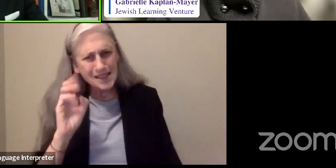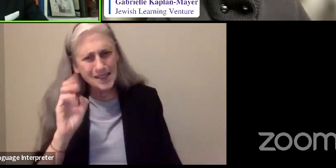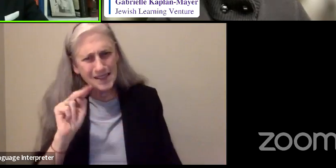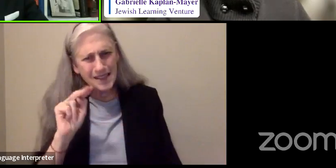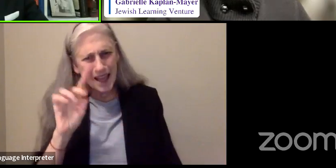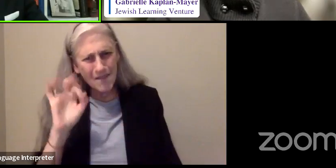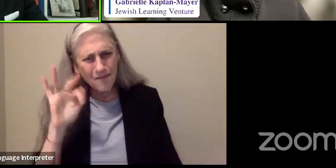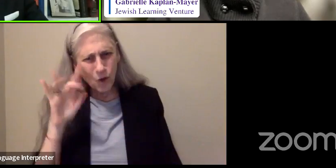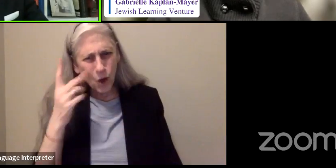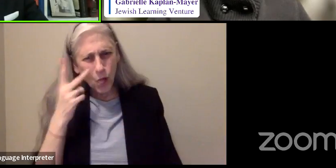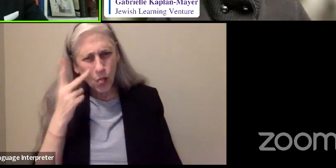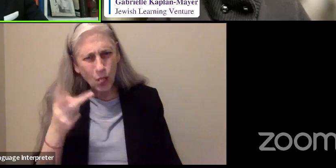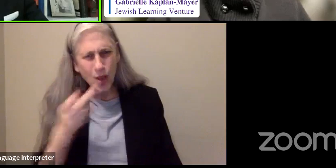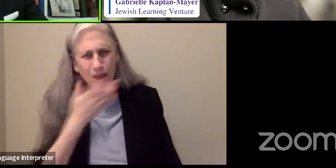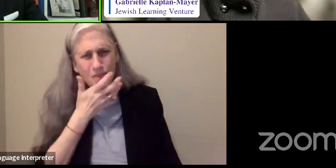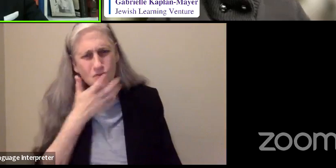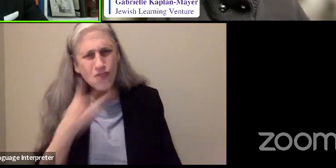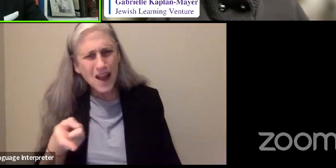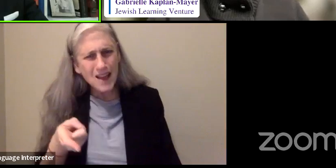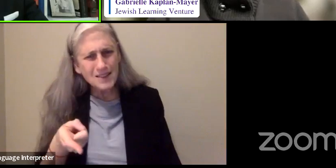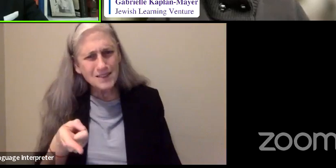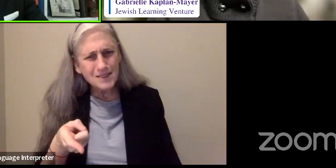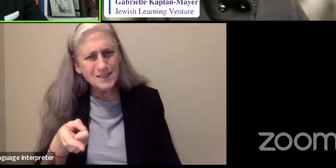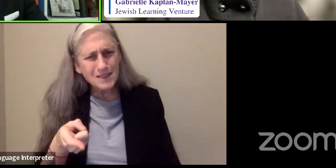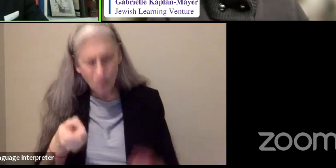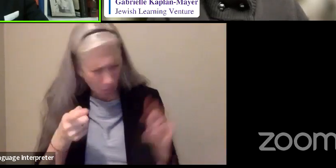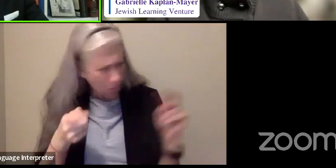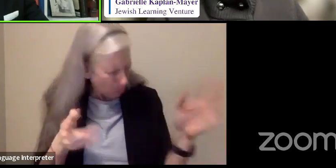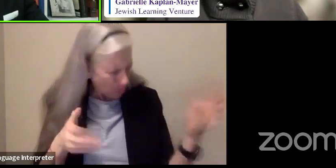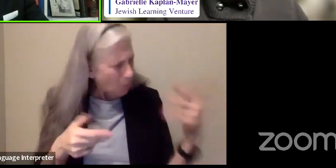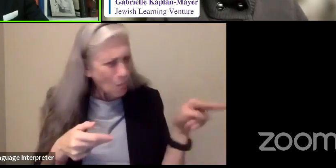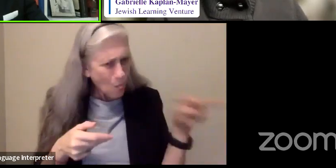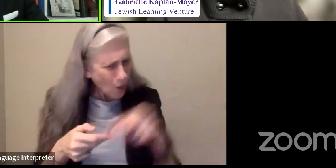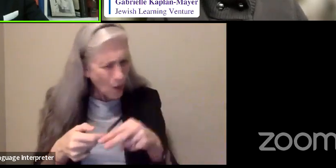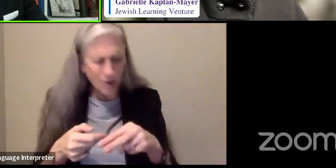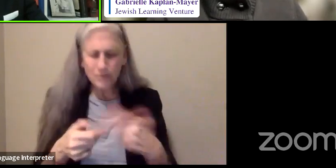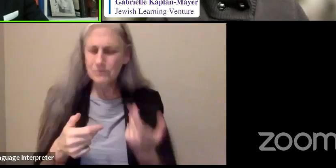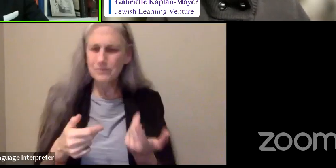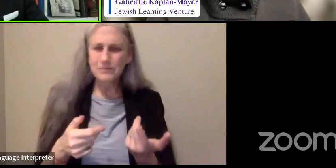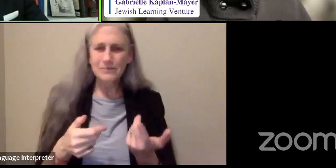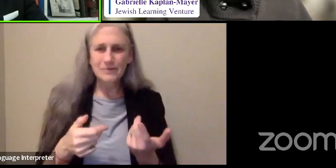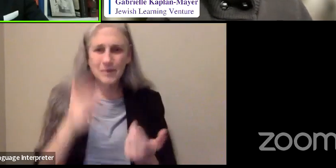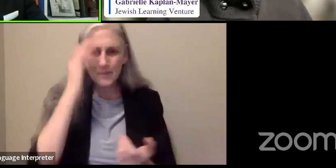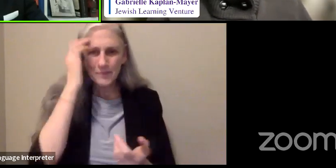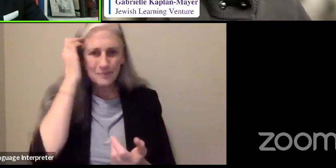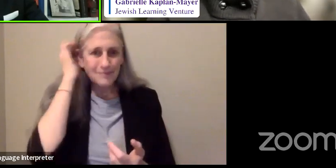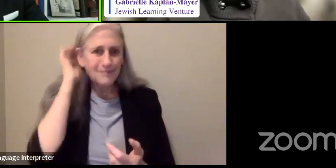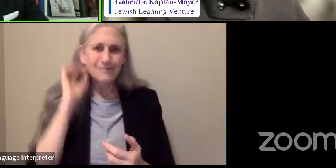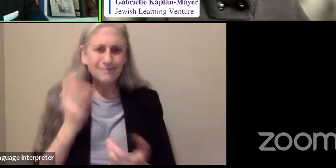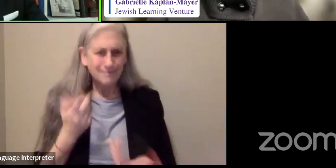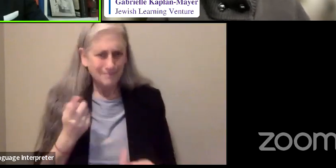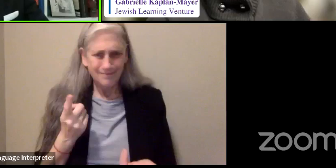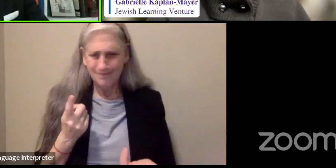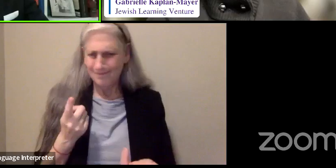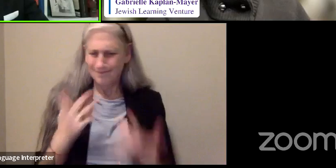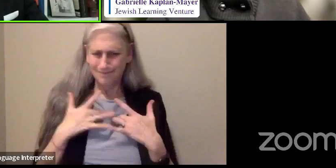this piece of grass. And I didn't know what to make of that.